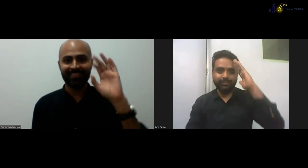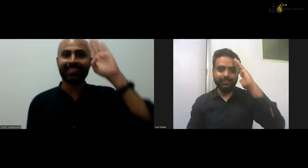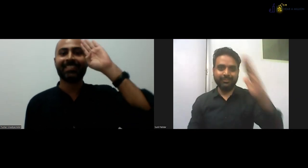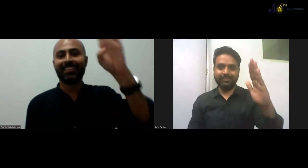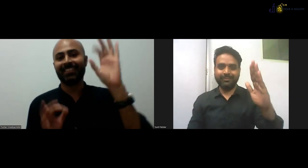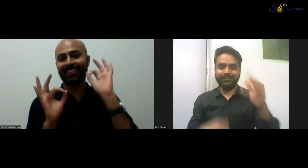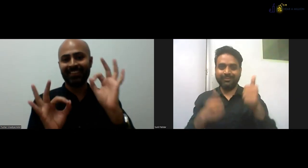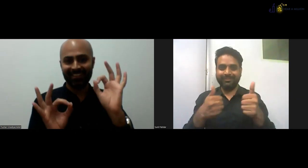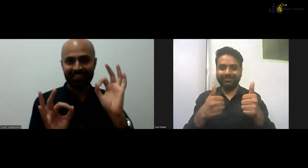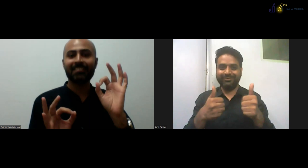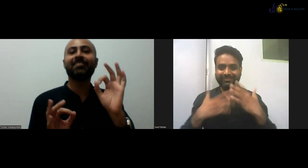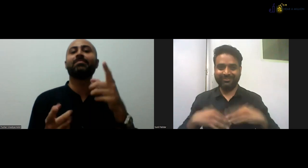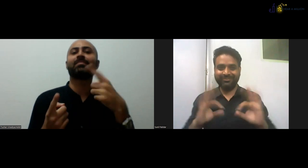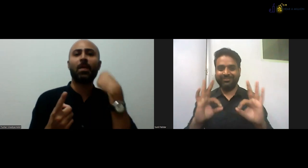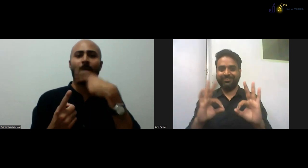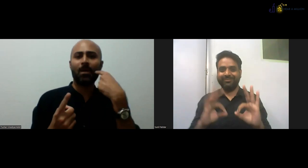Hi, Tushar.